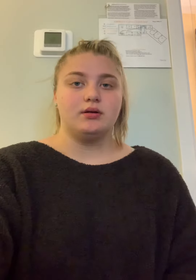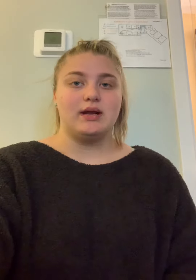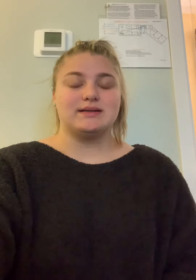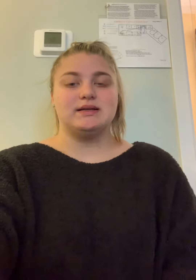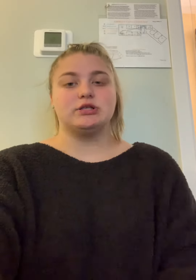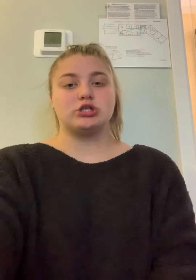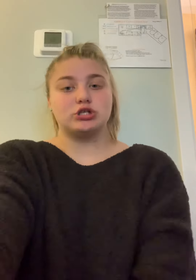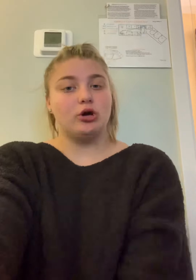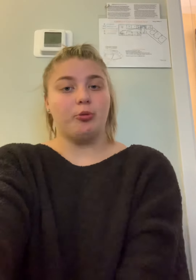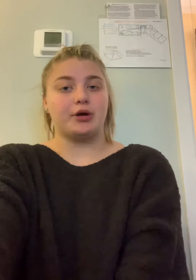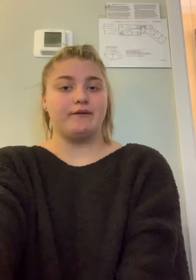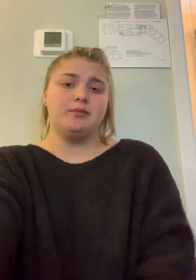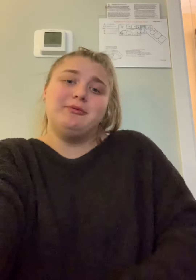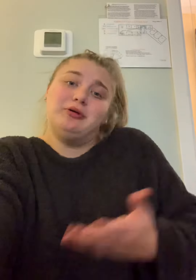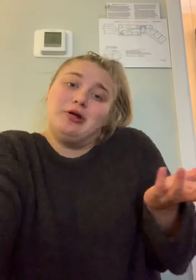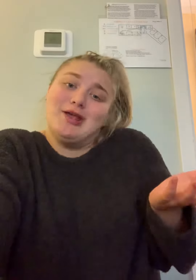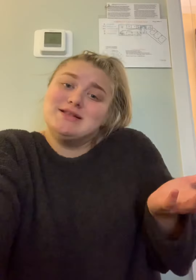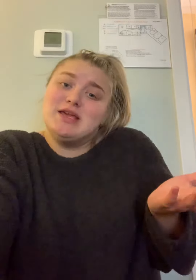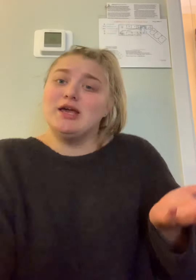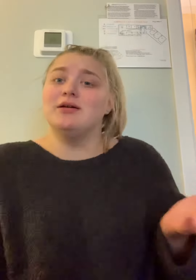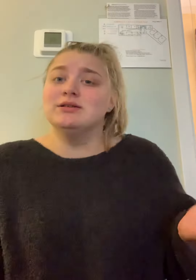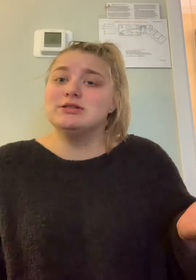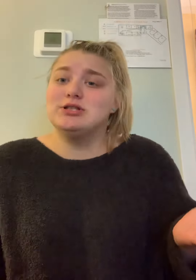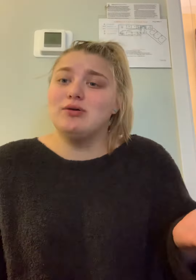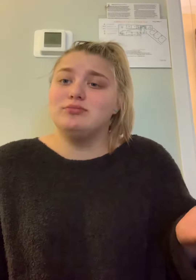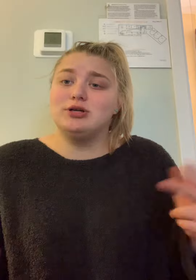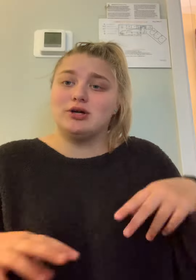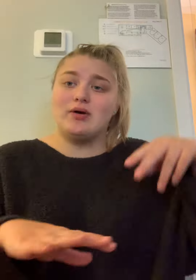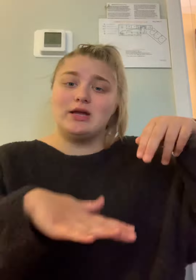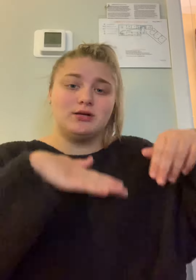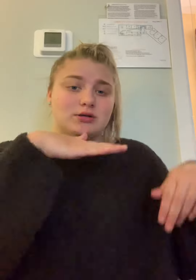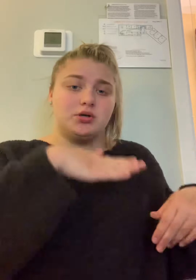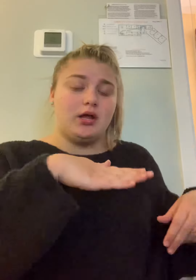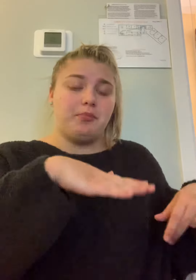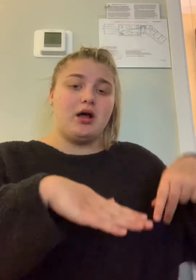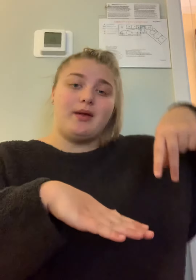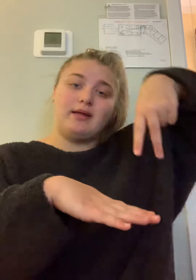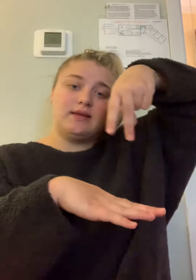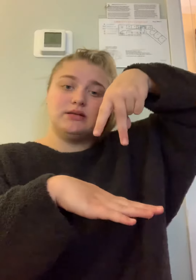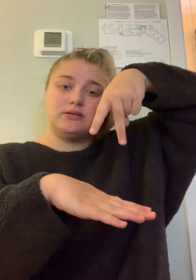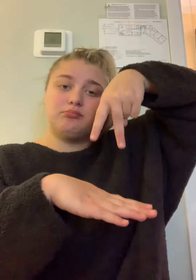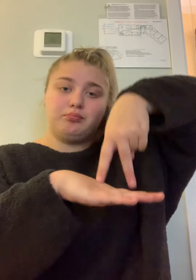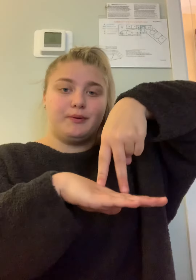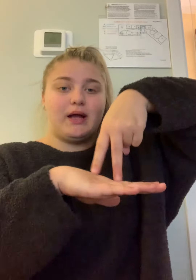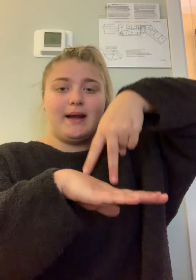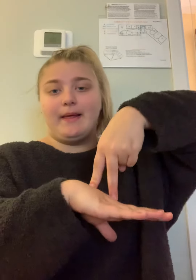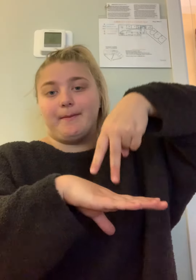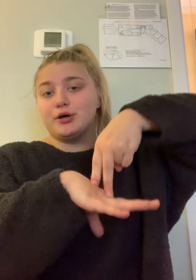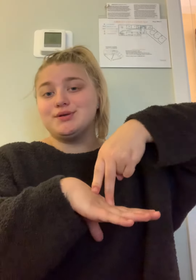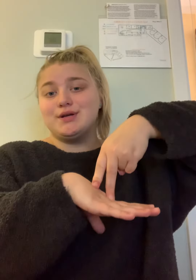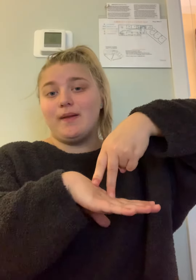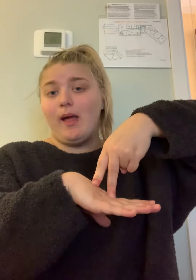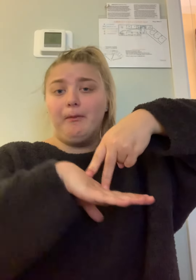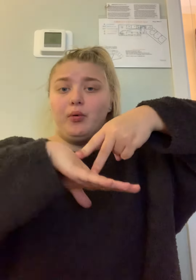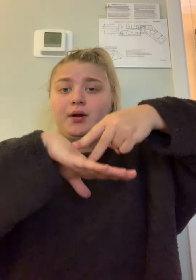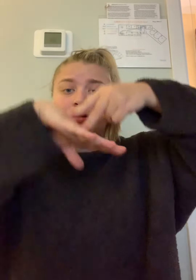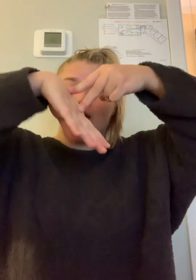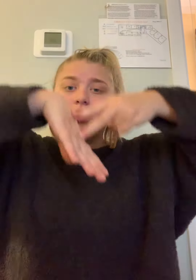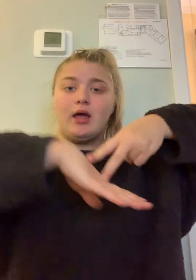Next is snowboarding for people who don't like skiing. So you're going take your palm out like this put kind of like a person on that board and